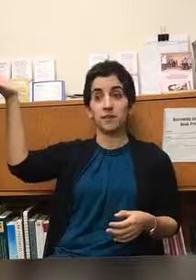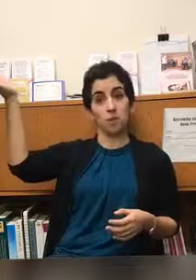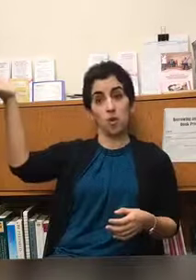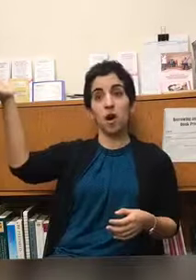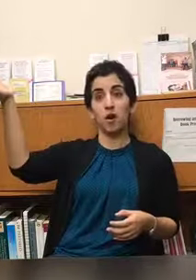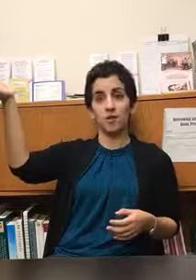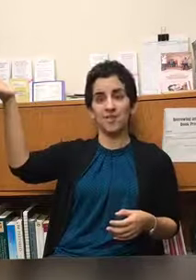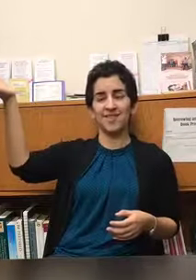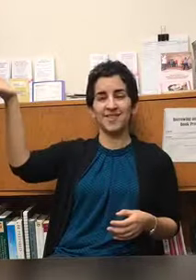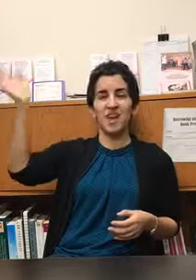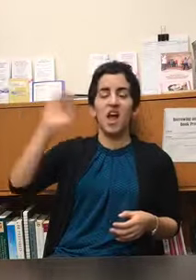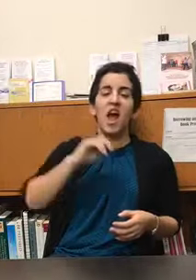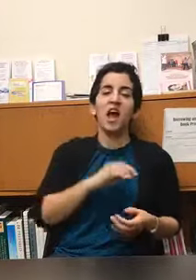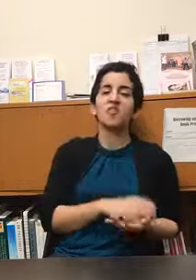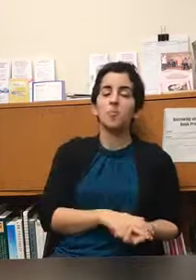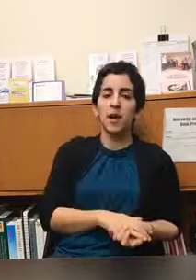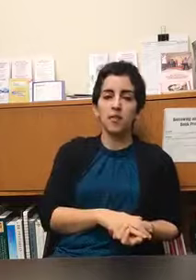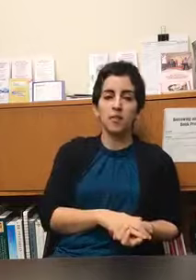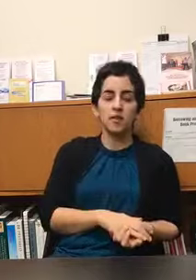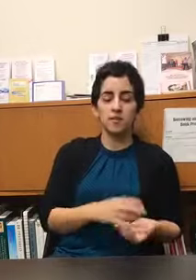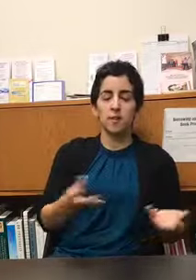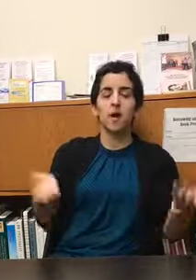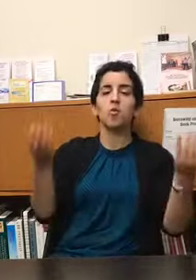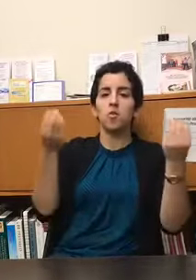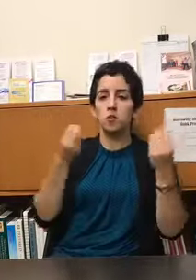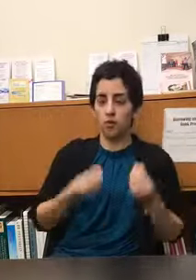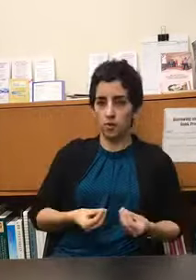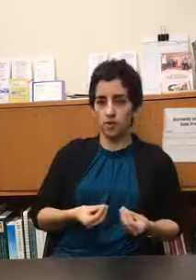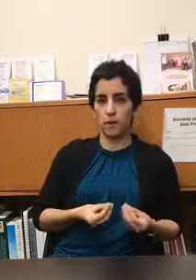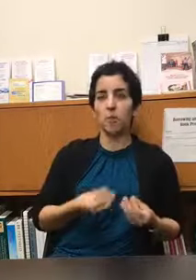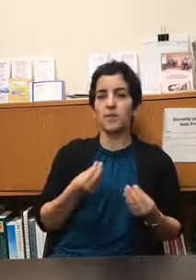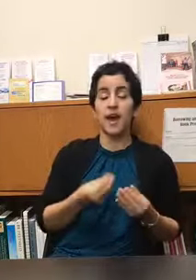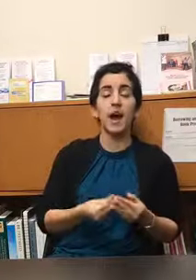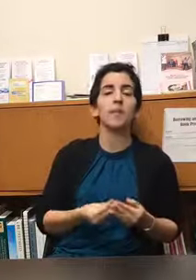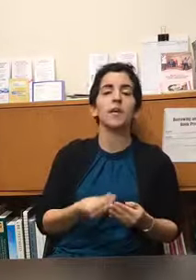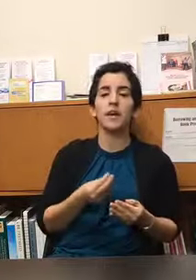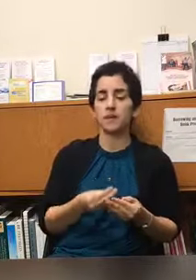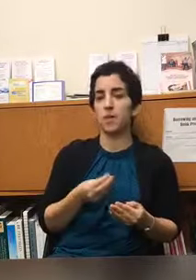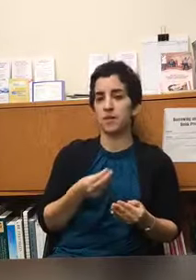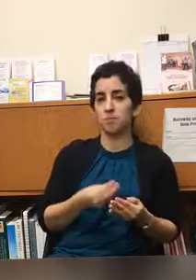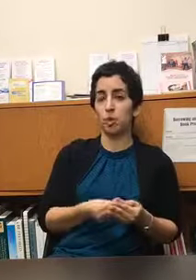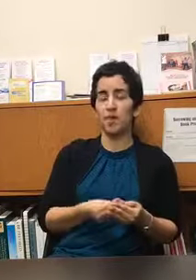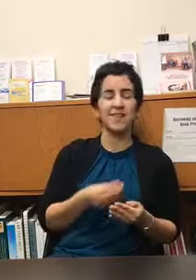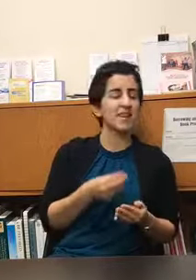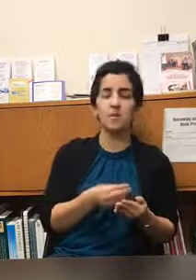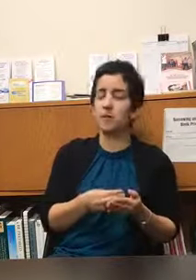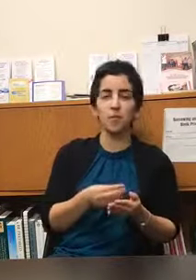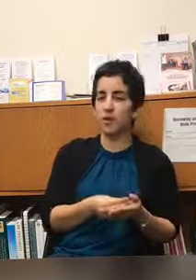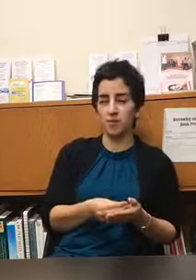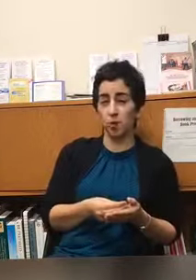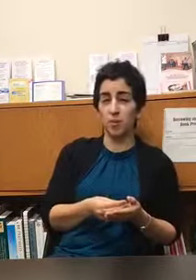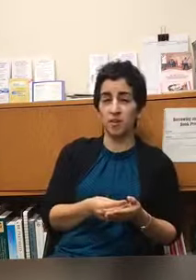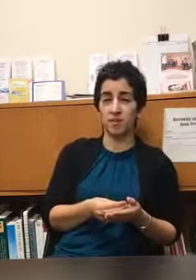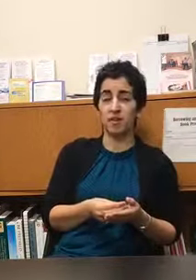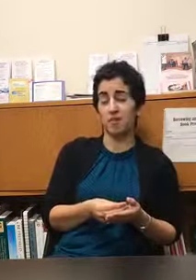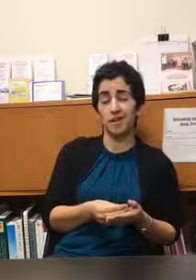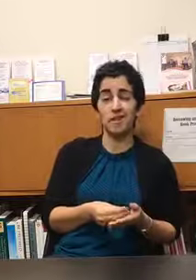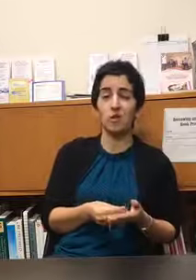somewhere else and so mindfulness is about noticing what's happening at the present moment doesn't mean the present moment is necessarily